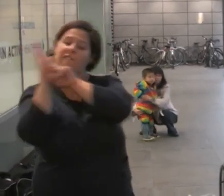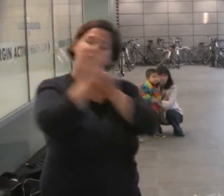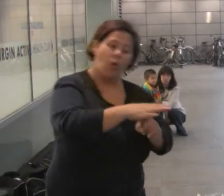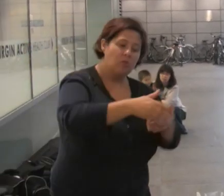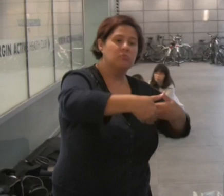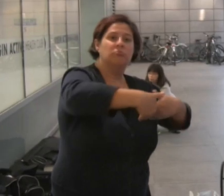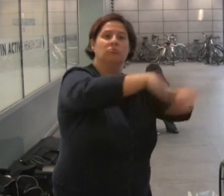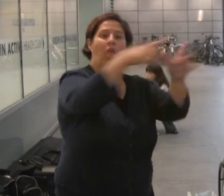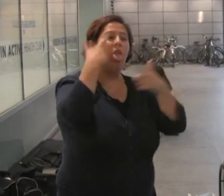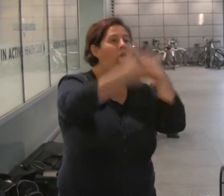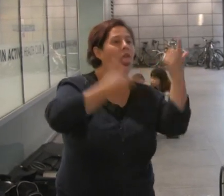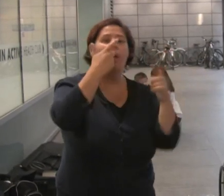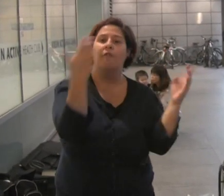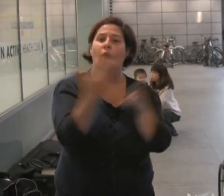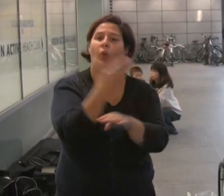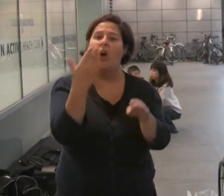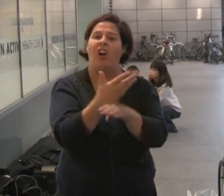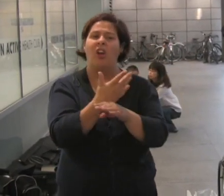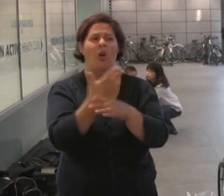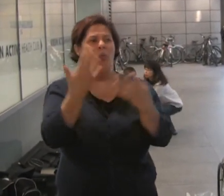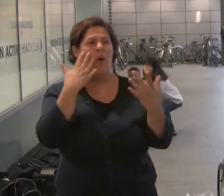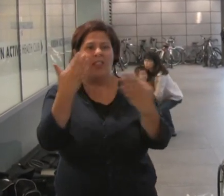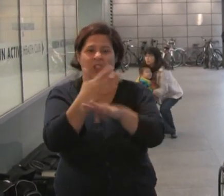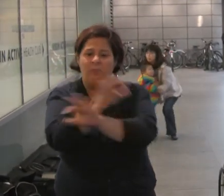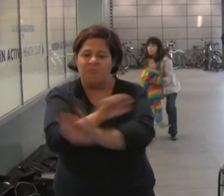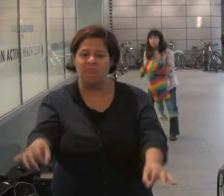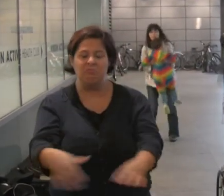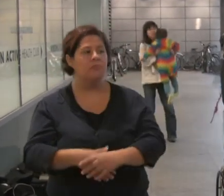into seeking work in the collapsing job market.